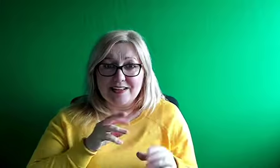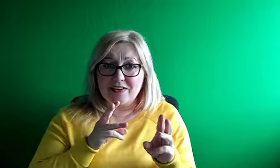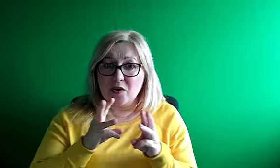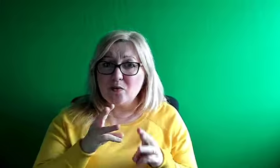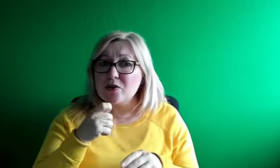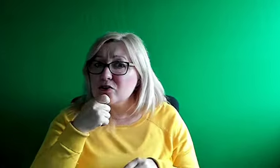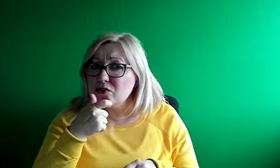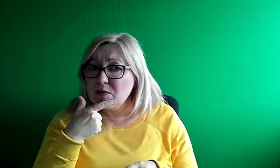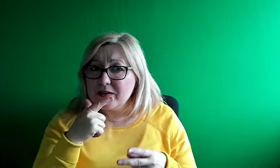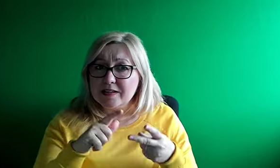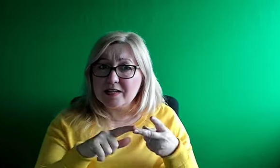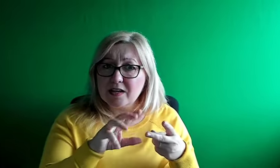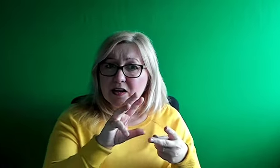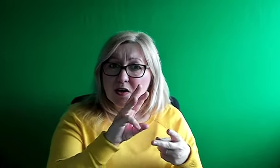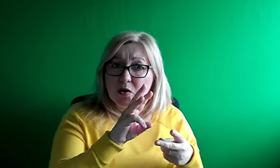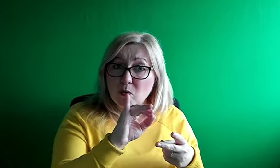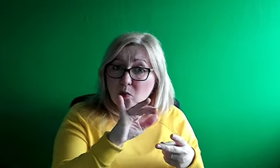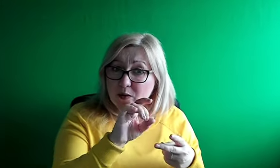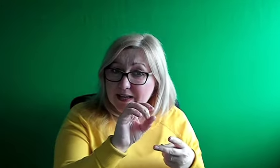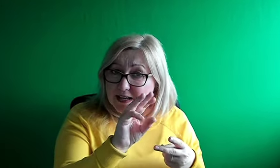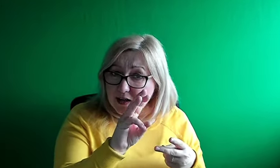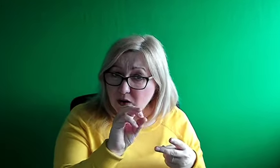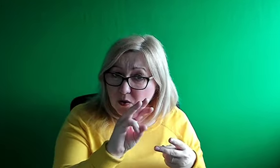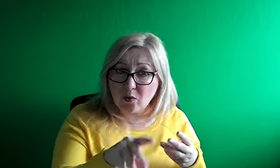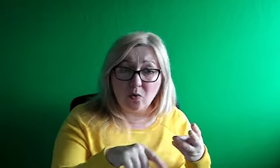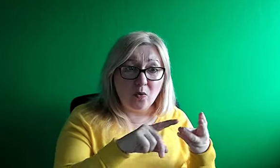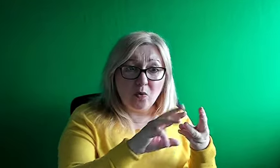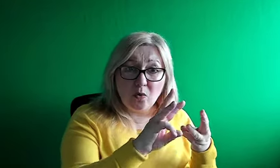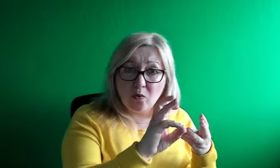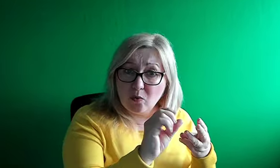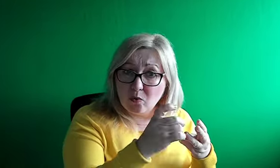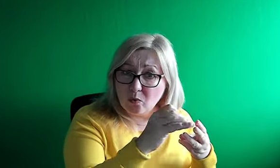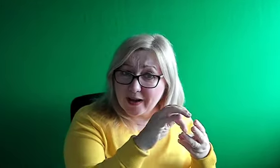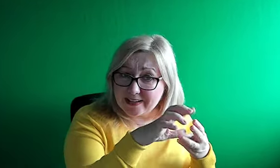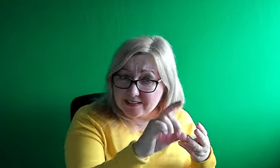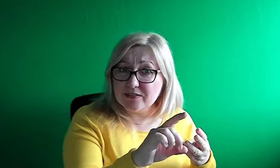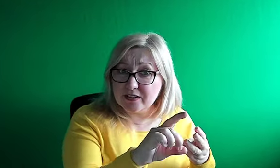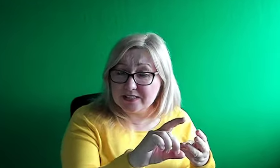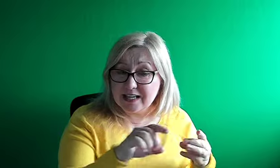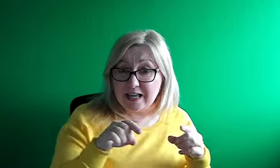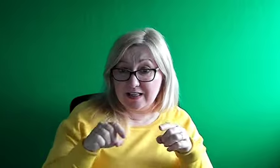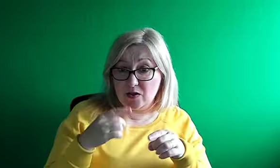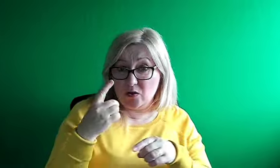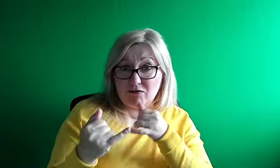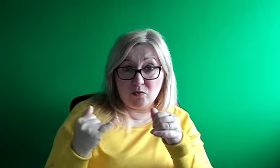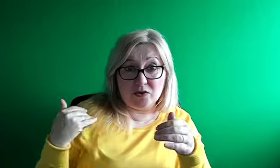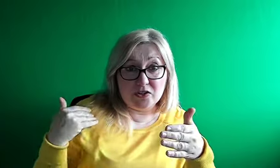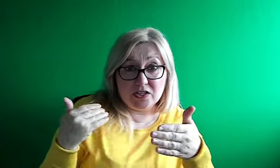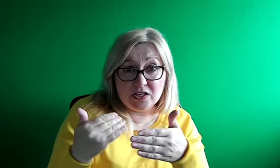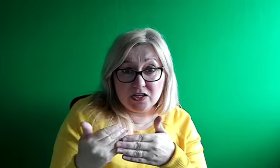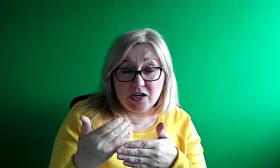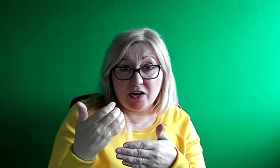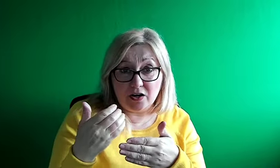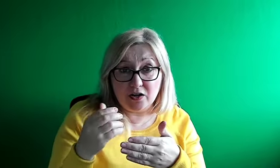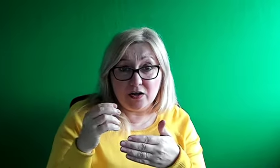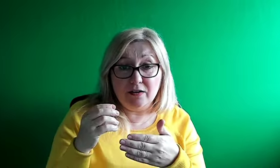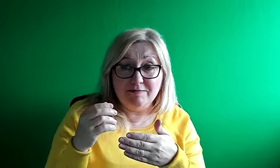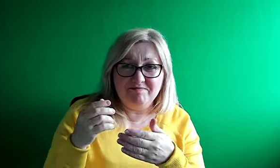lot of the home tutoring classes, have been approved to go online, which is a brilliant overview, and for the first time, I've been able to take on families, Dublin, golf,